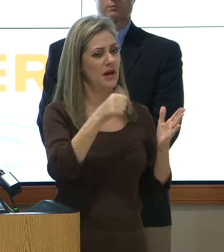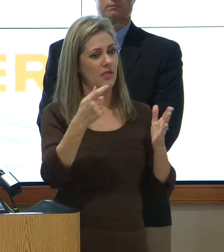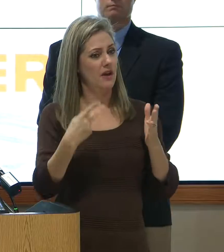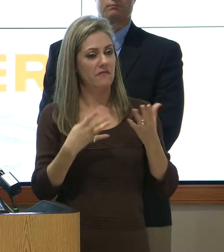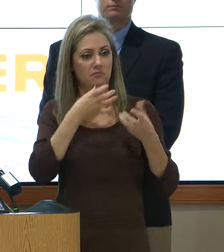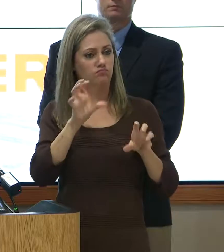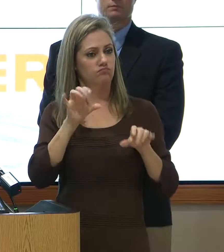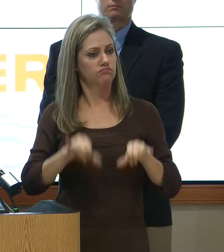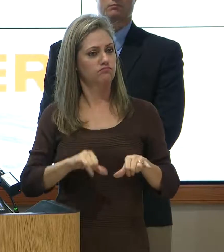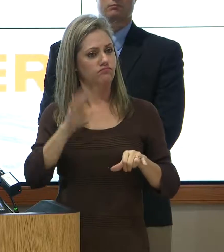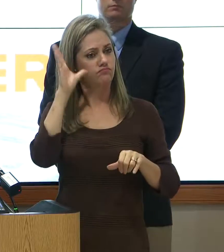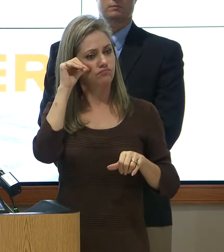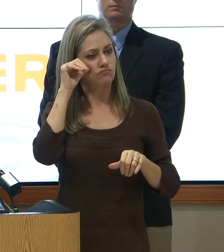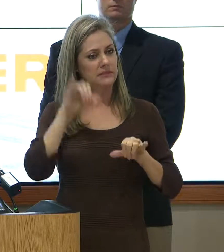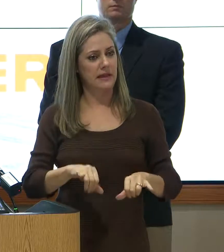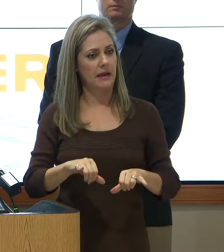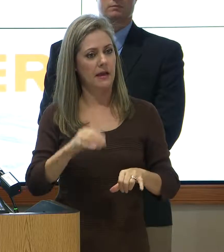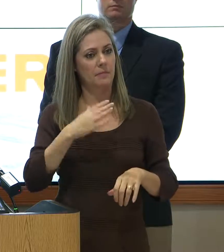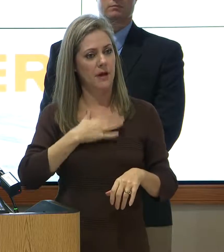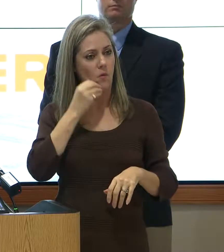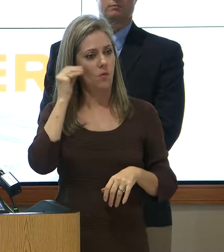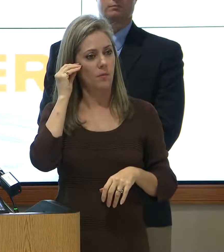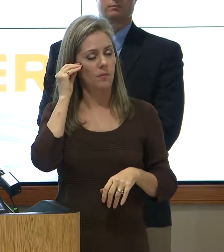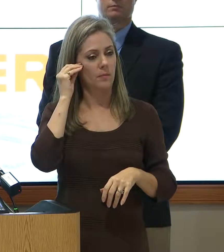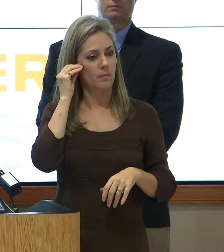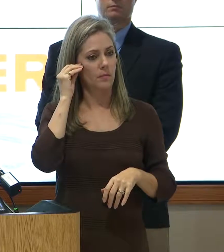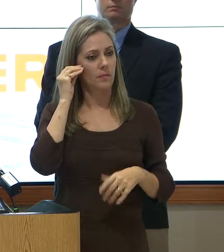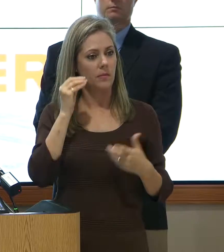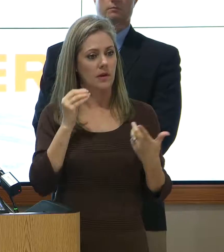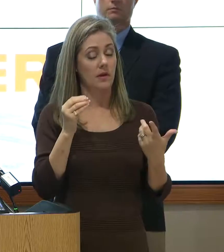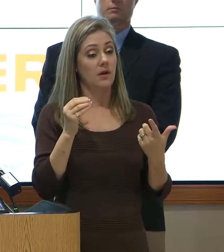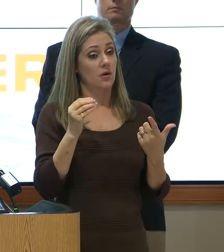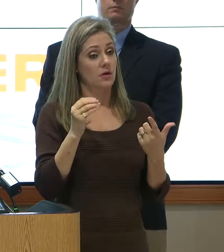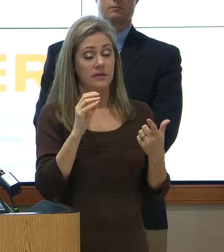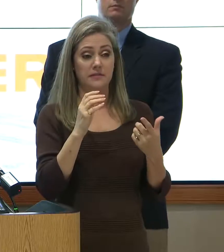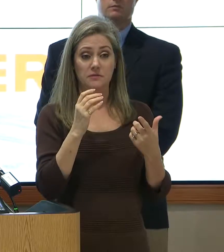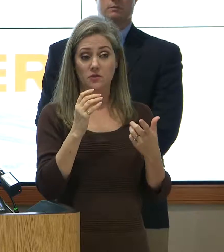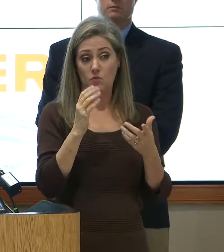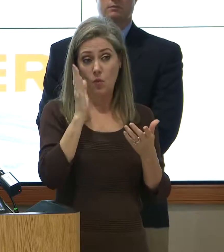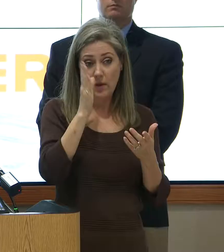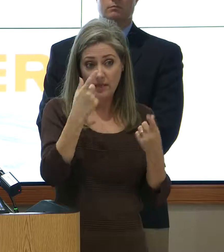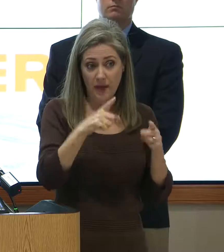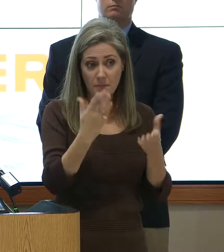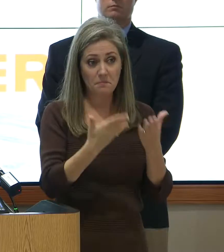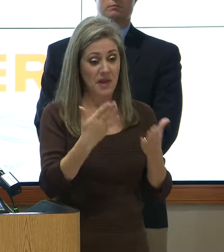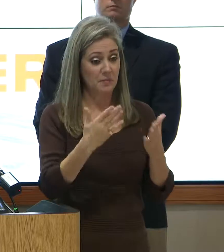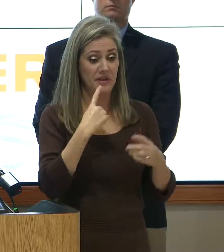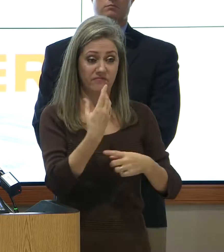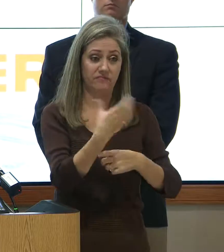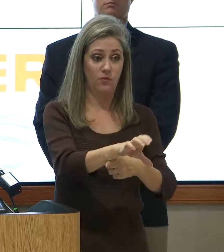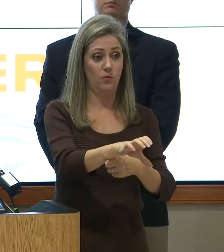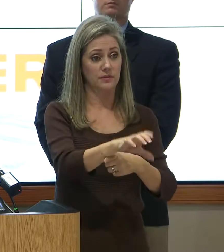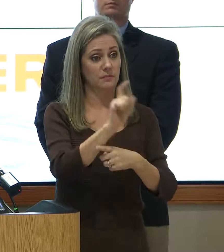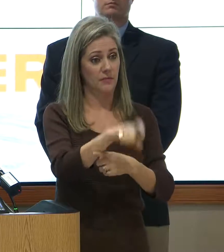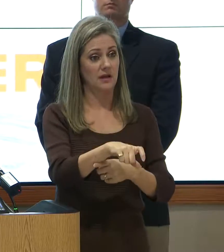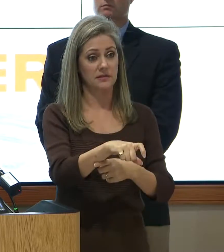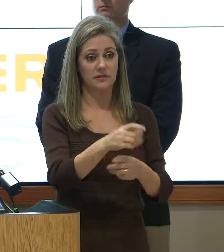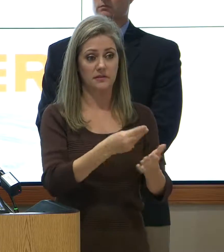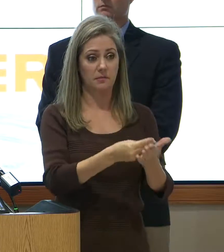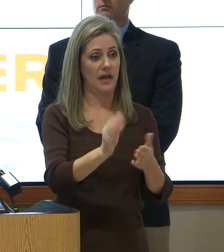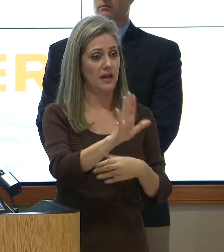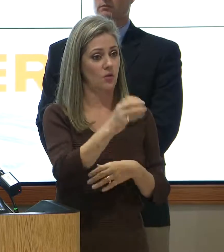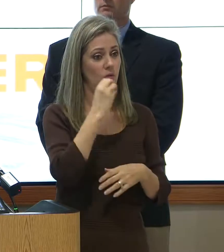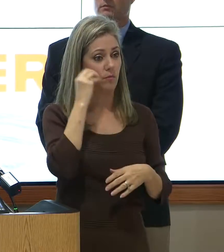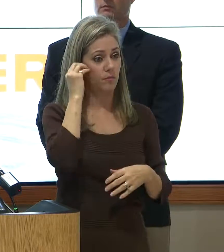there come a time when you say whether you want one or not, we're buying out? And, Judge, you've talked about this in